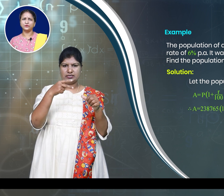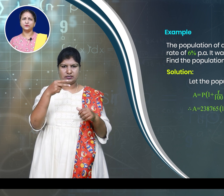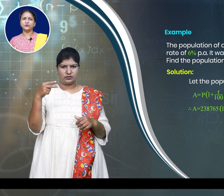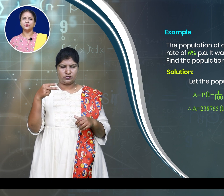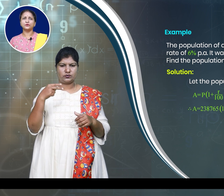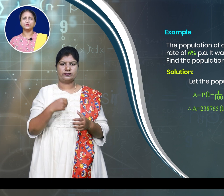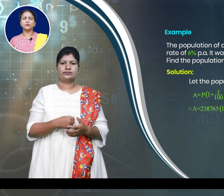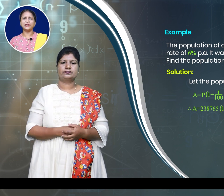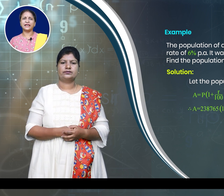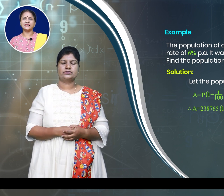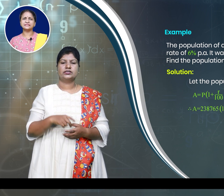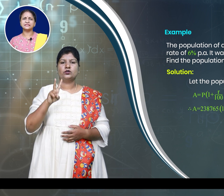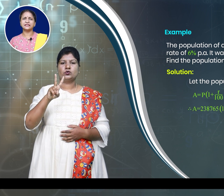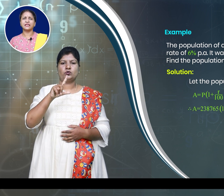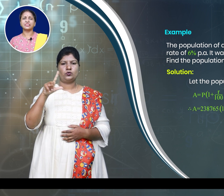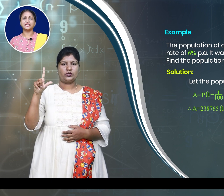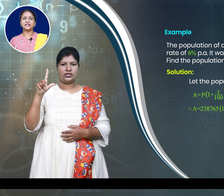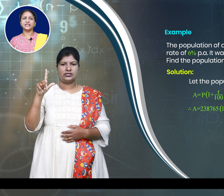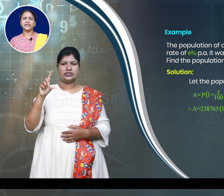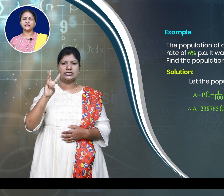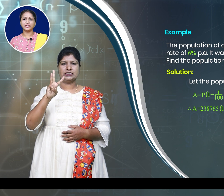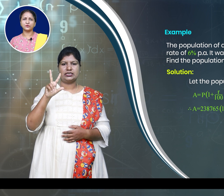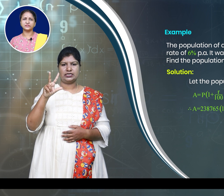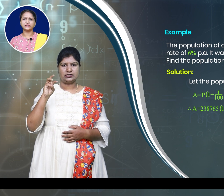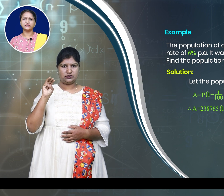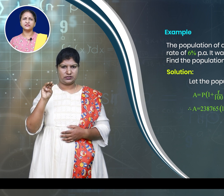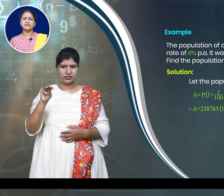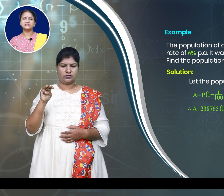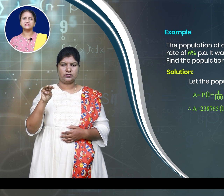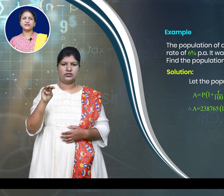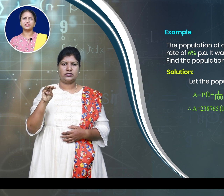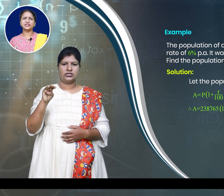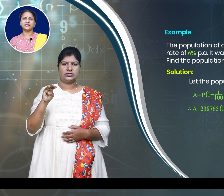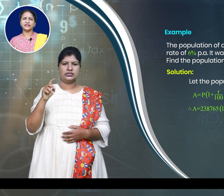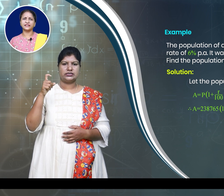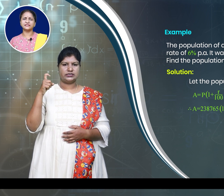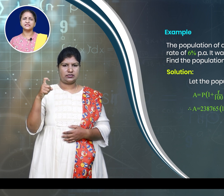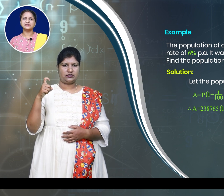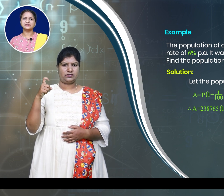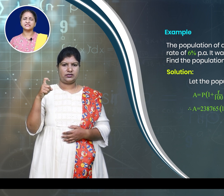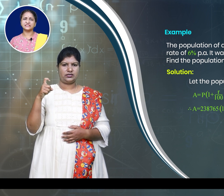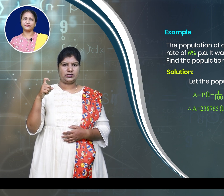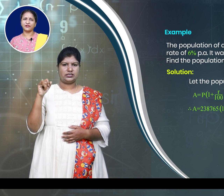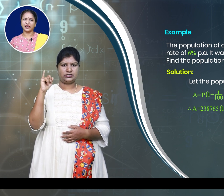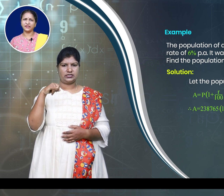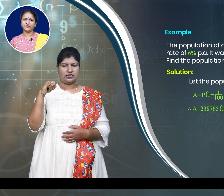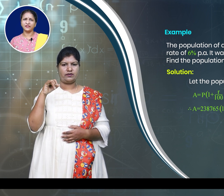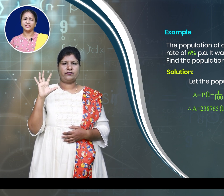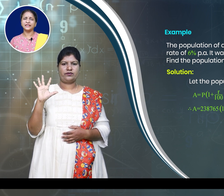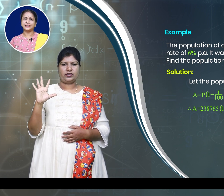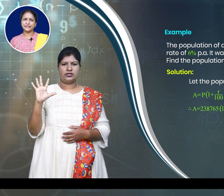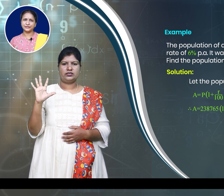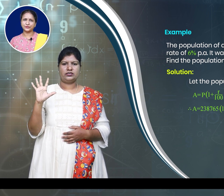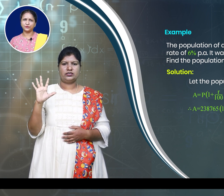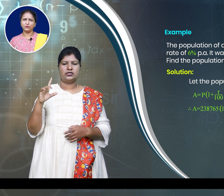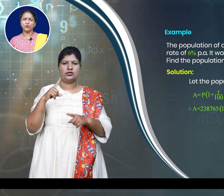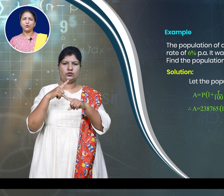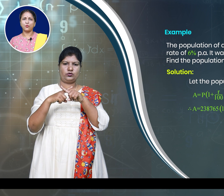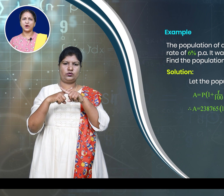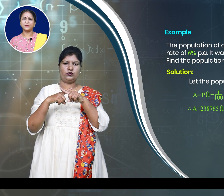2,38,765 into 1